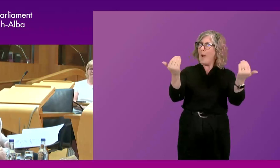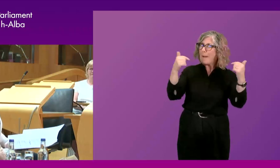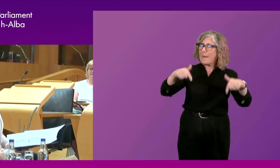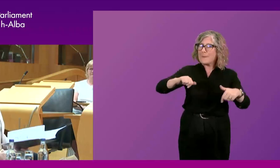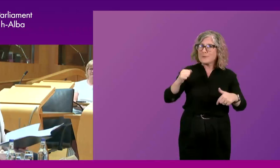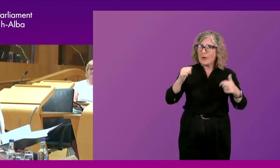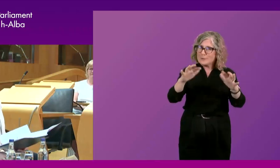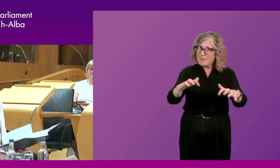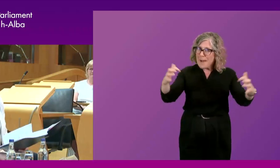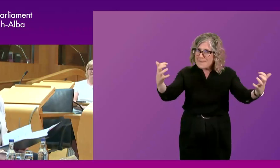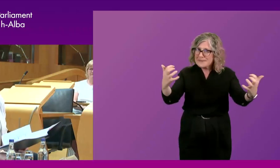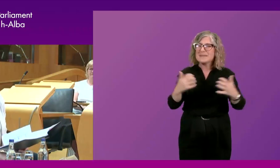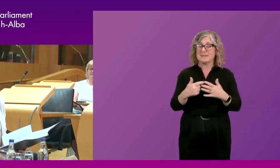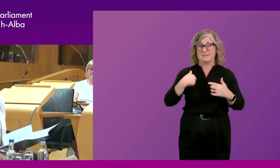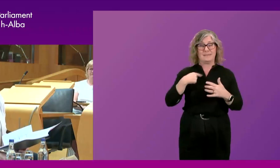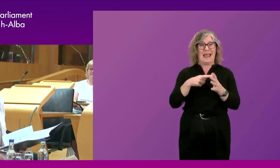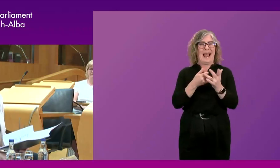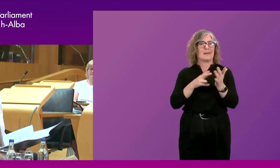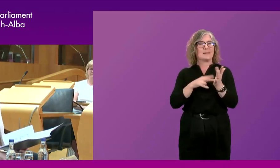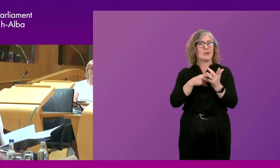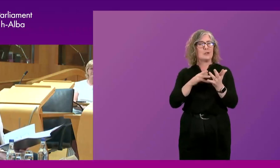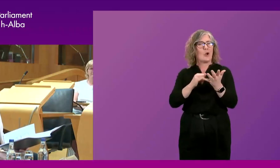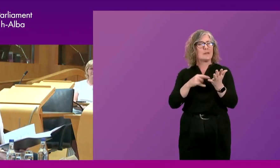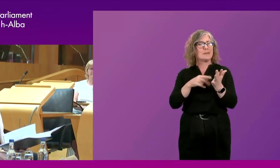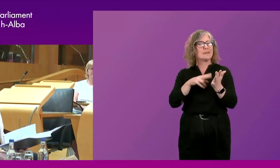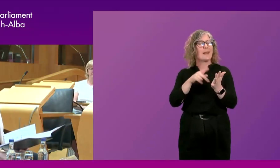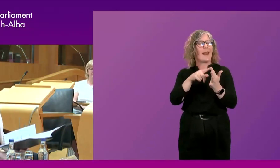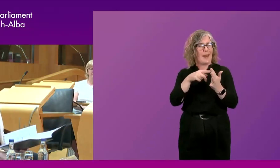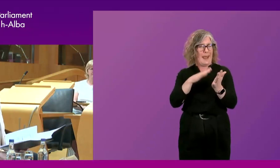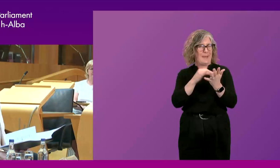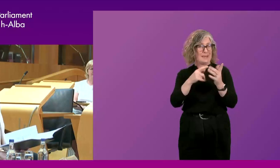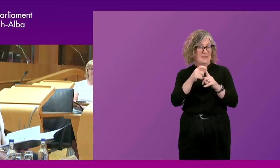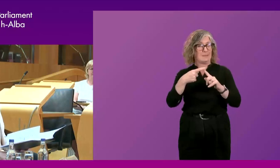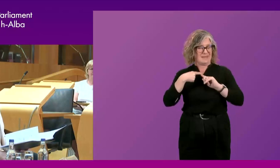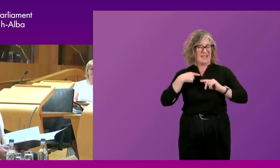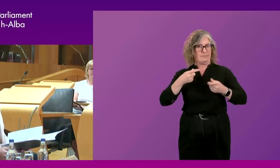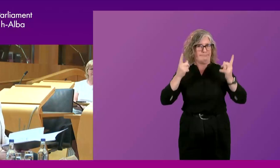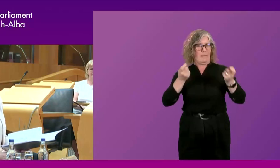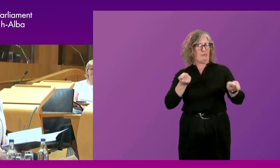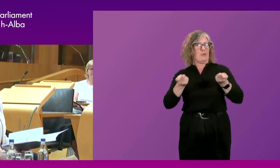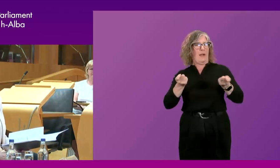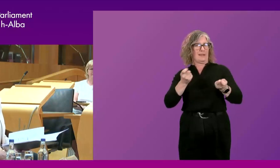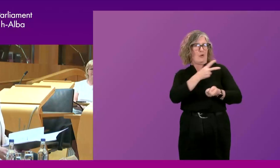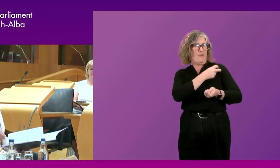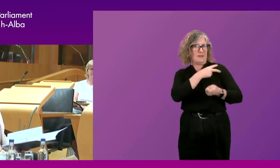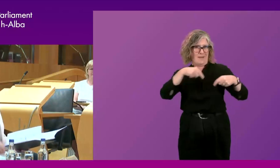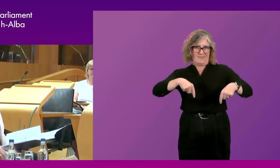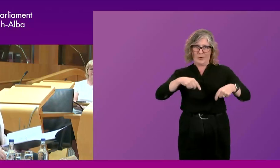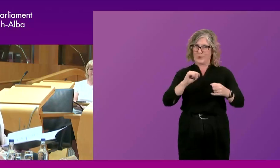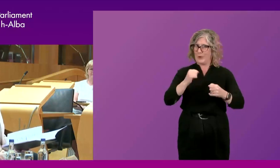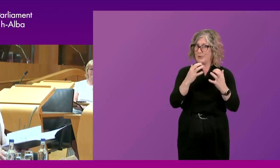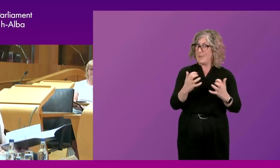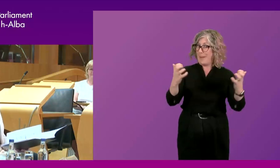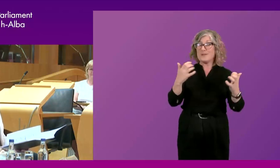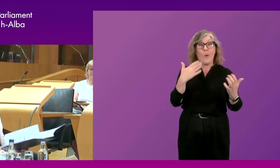I'm Alison Johnston, MSP and Presiding Officer of the Scottish Parliament and delighted to welcome you all to the